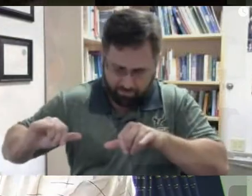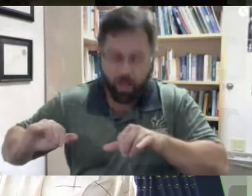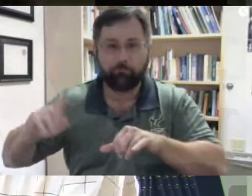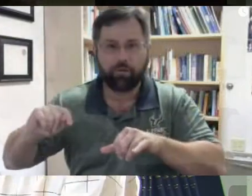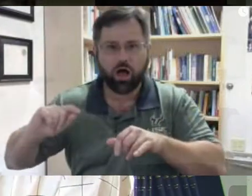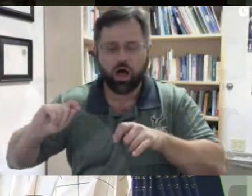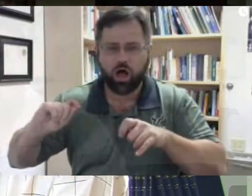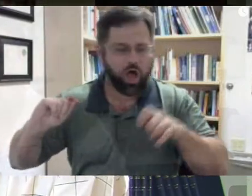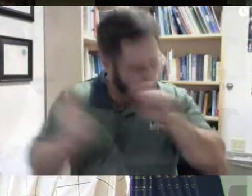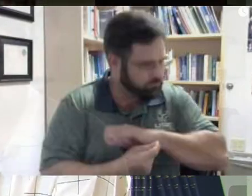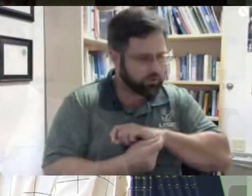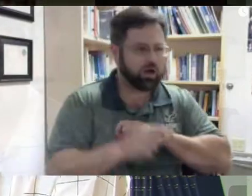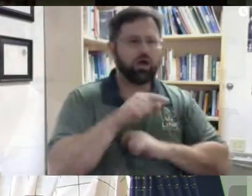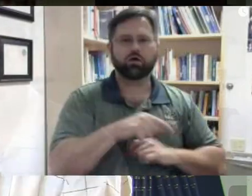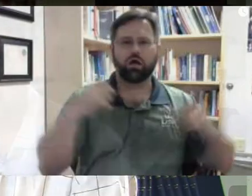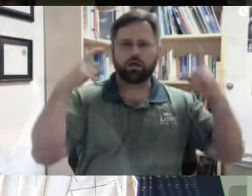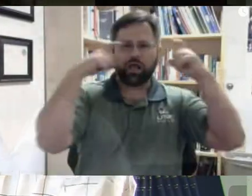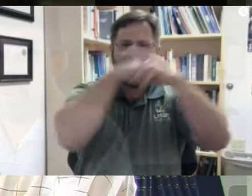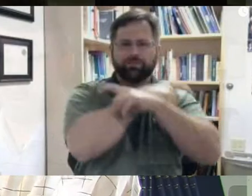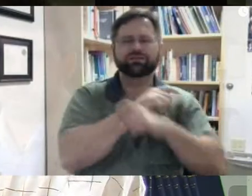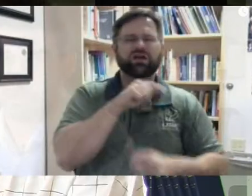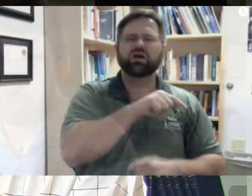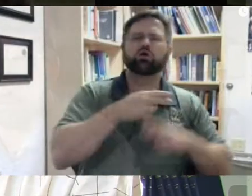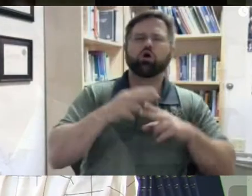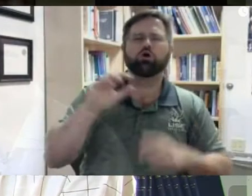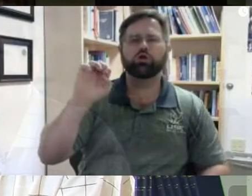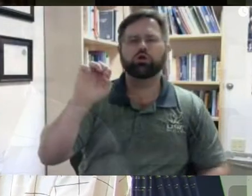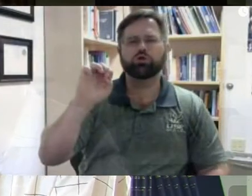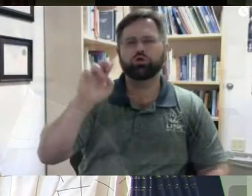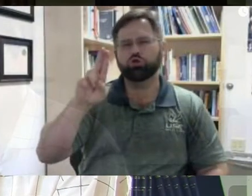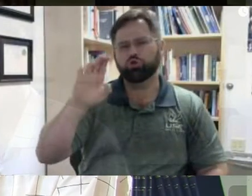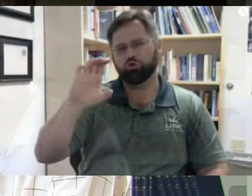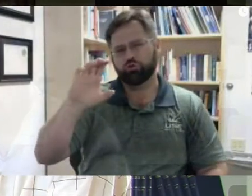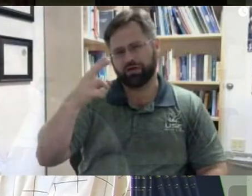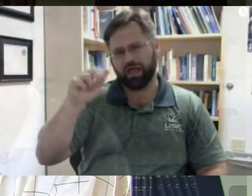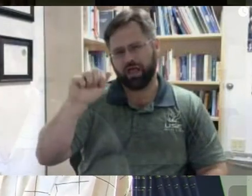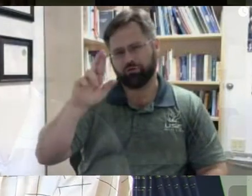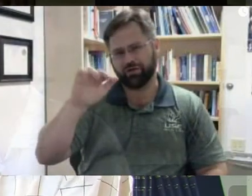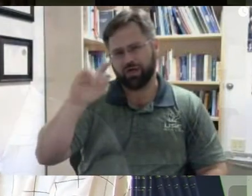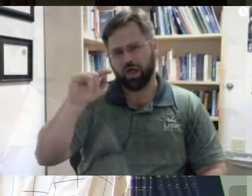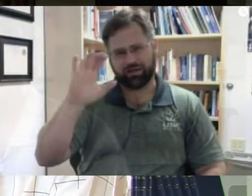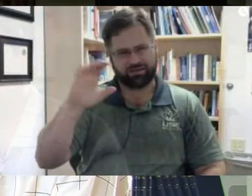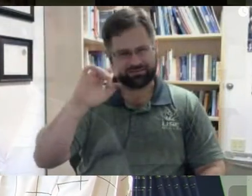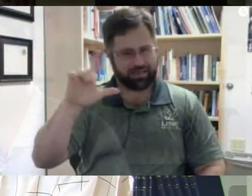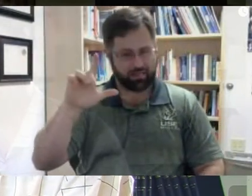complex eukaryotic cell, which gave rise to all these different explosions of organisms.